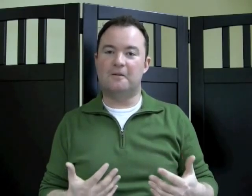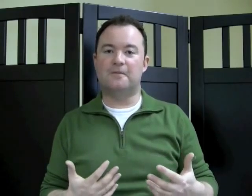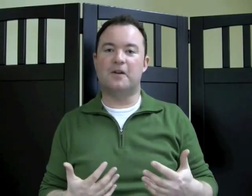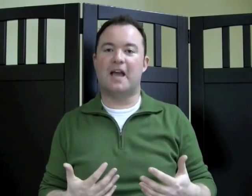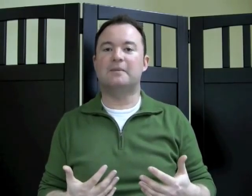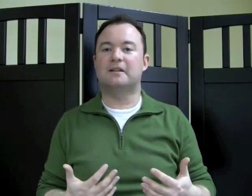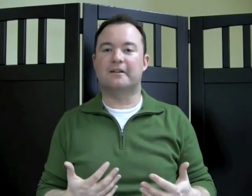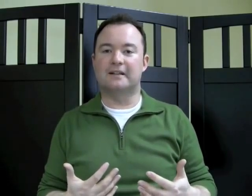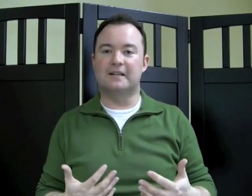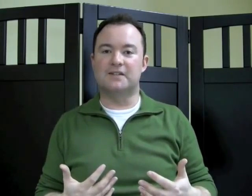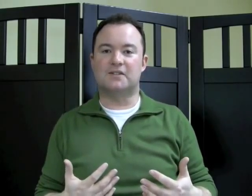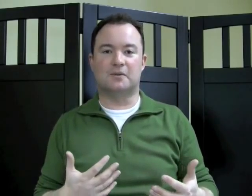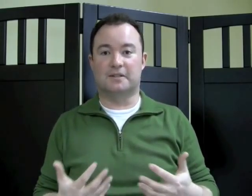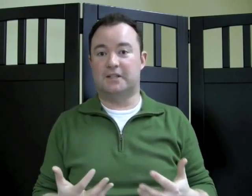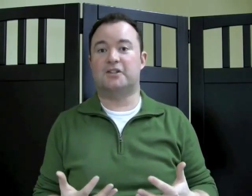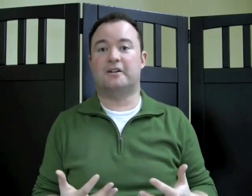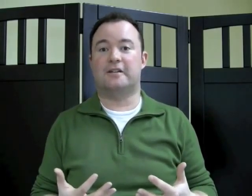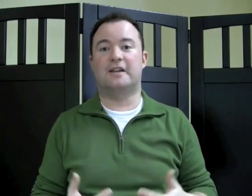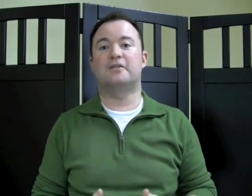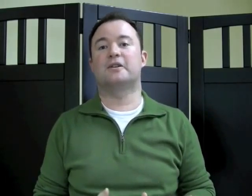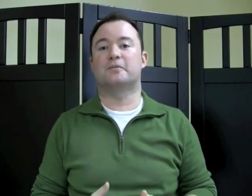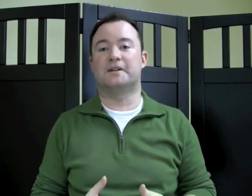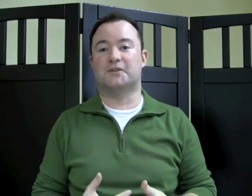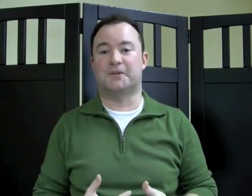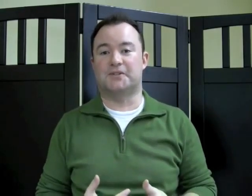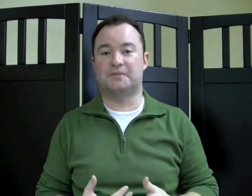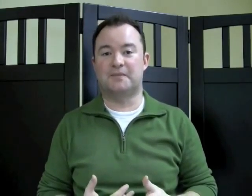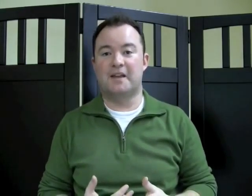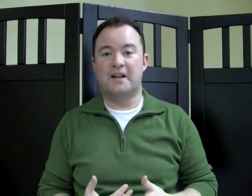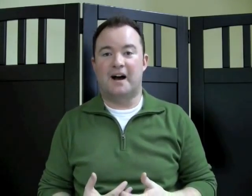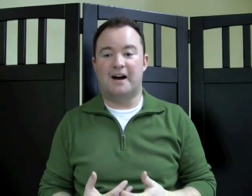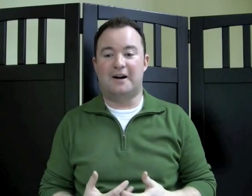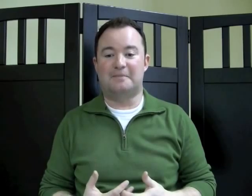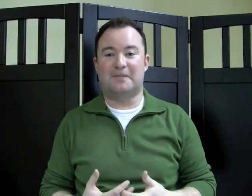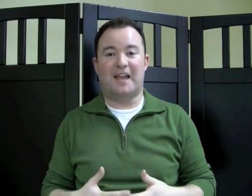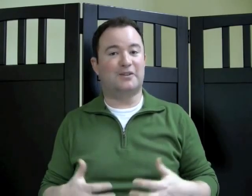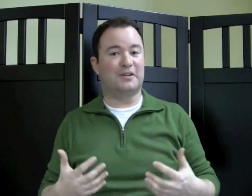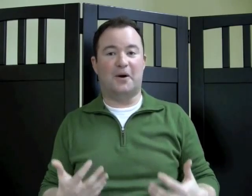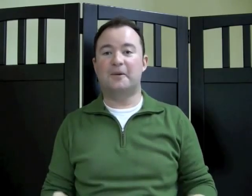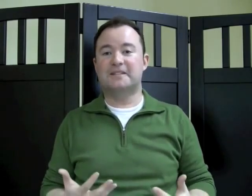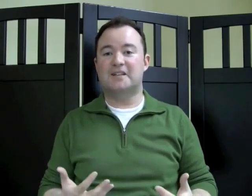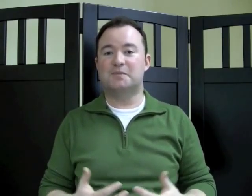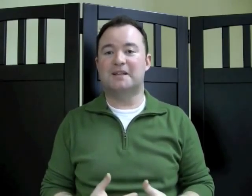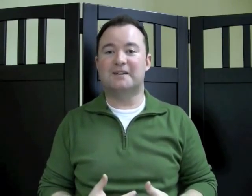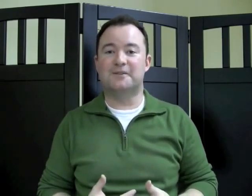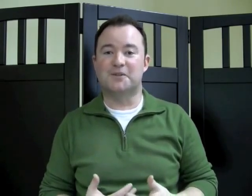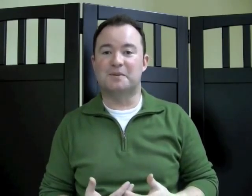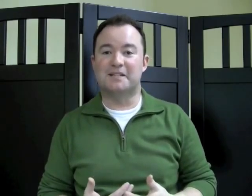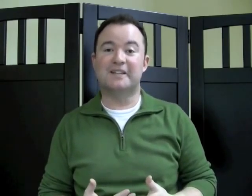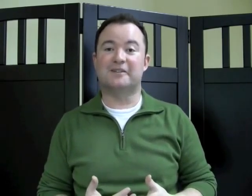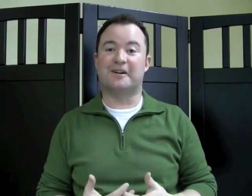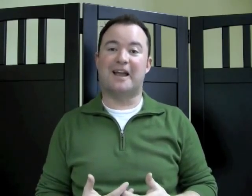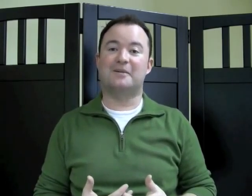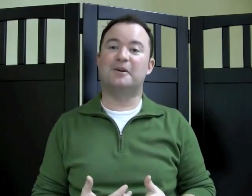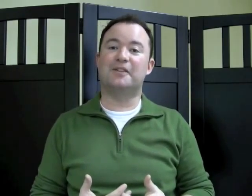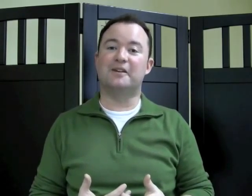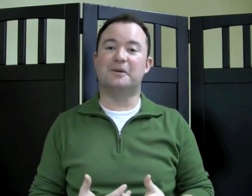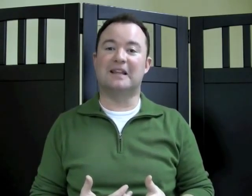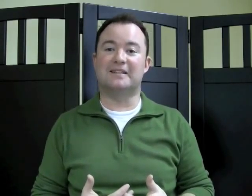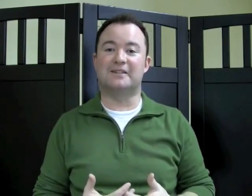vocabulary list or dictionary that you can resource. And, you can always ask me if there's a particular animal that you would like to